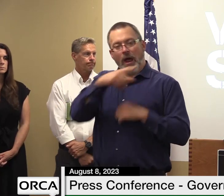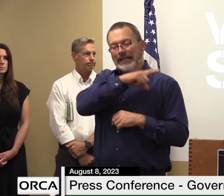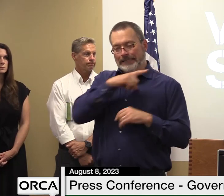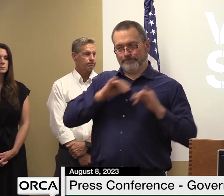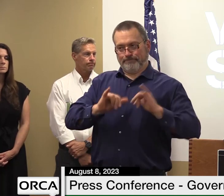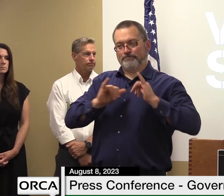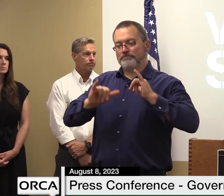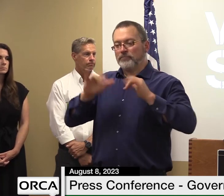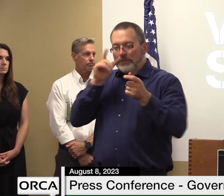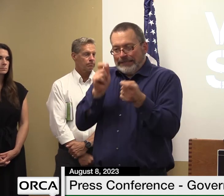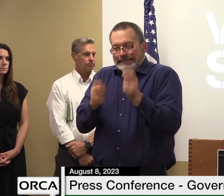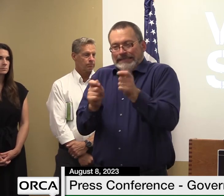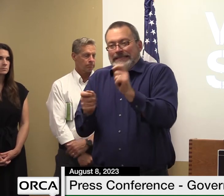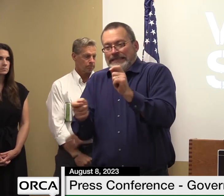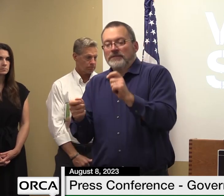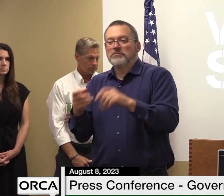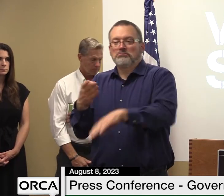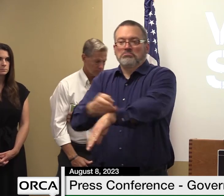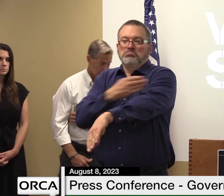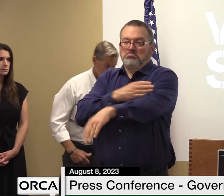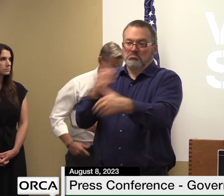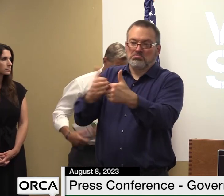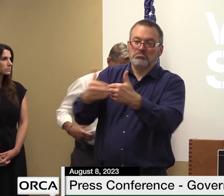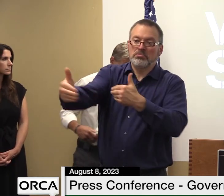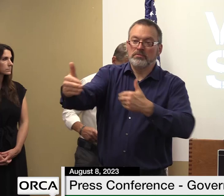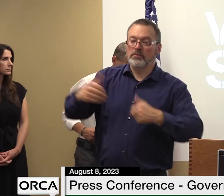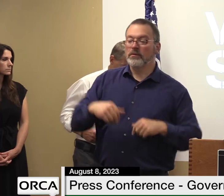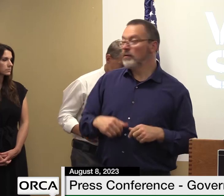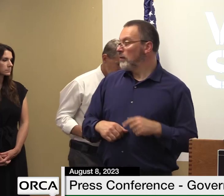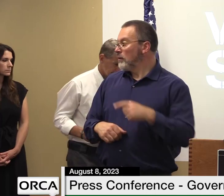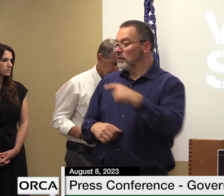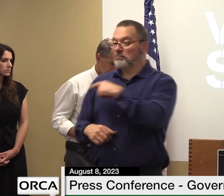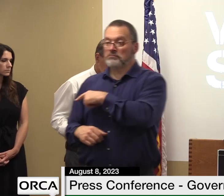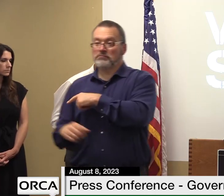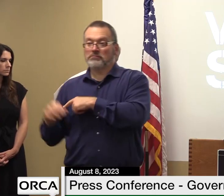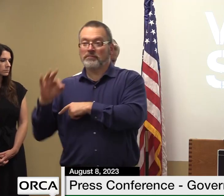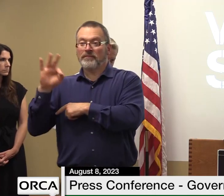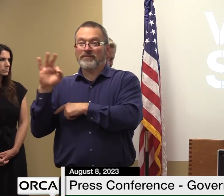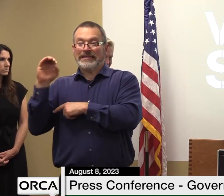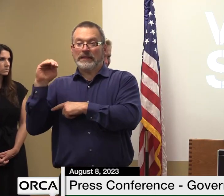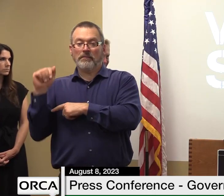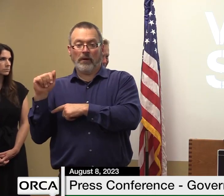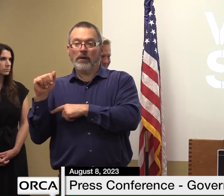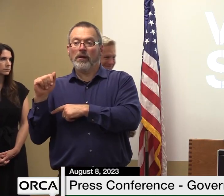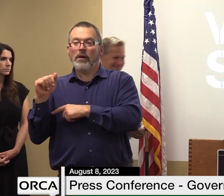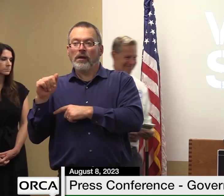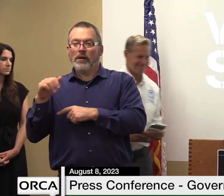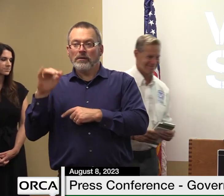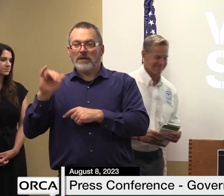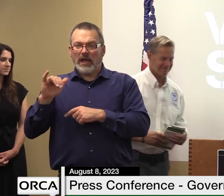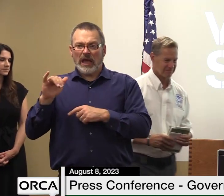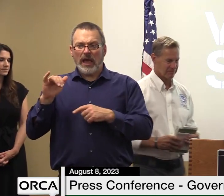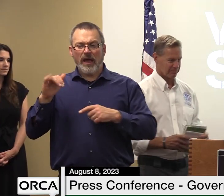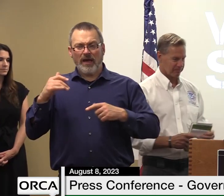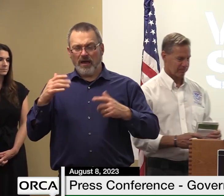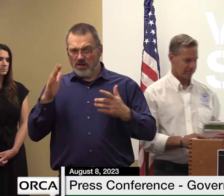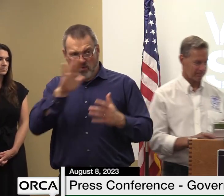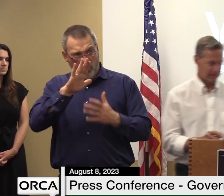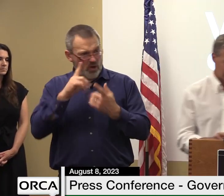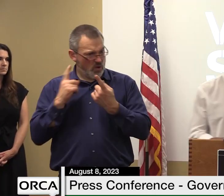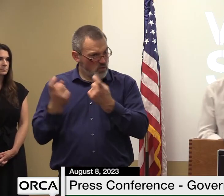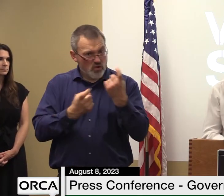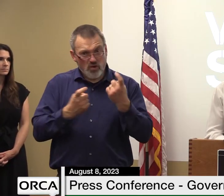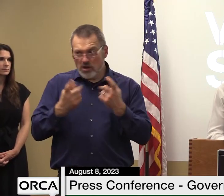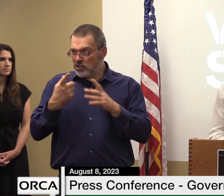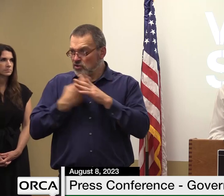uh would mr roy happen to know if um he was having any trouble recruiting for those positions or is that is that filling out pretty i don't know if